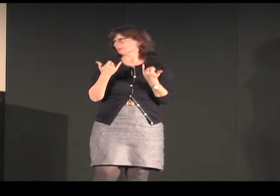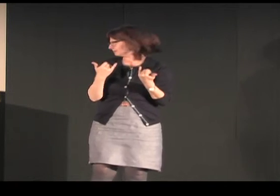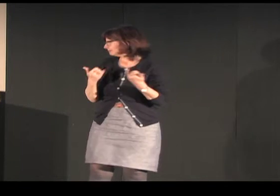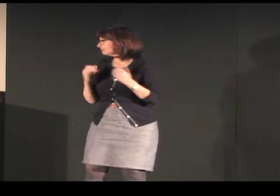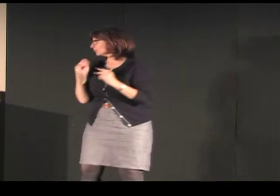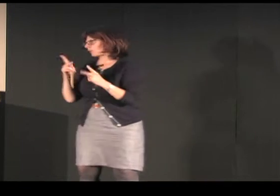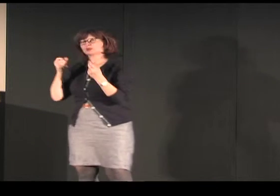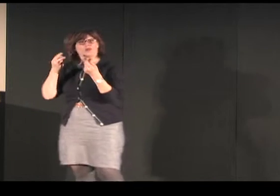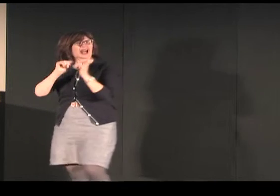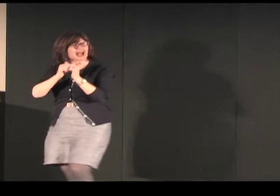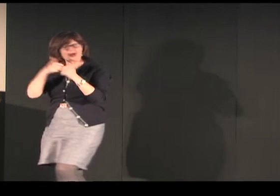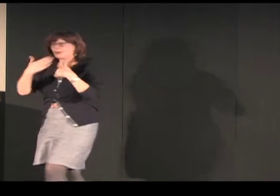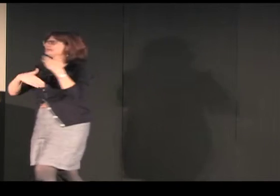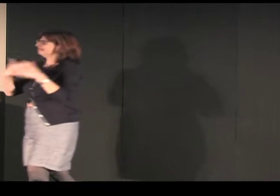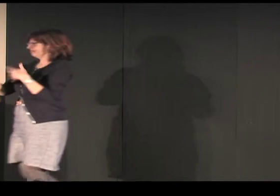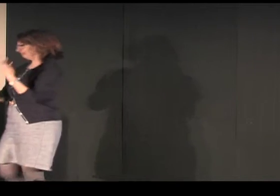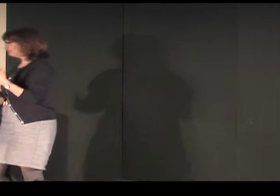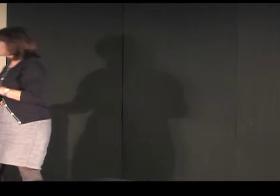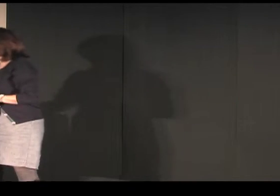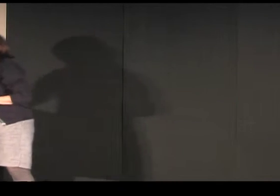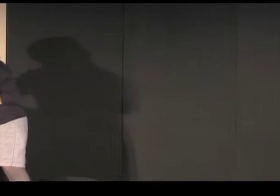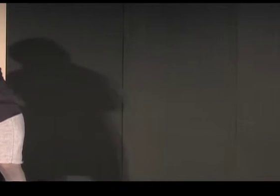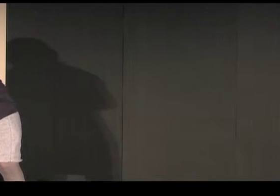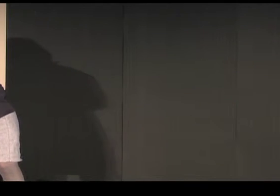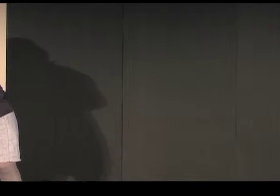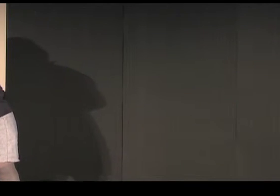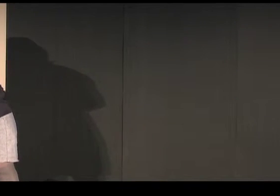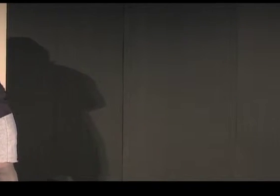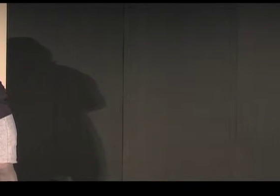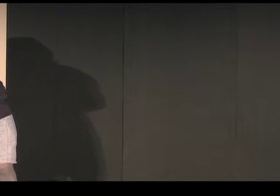way and become sophisticated in as little as 30 or 40 or 50 years